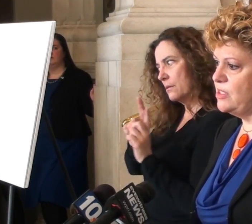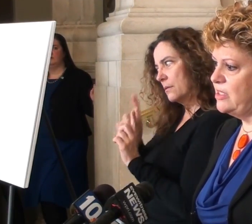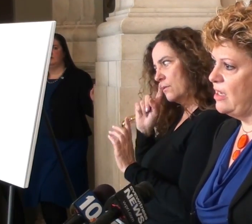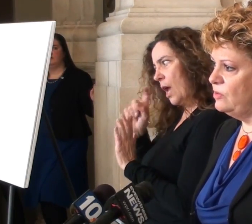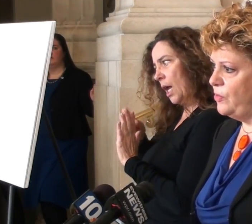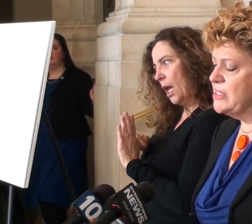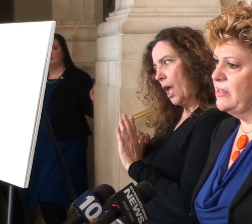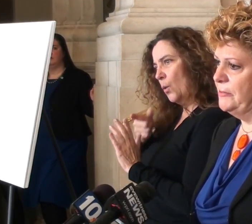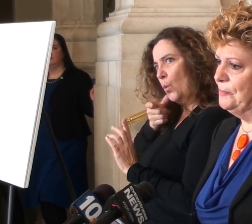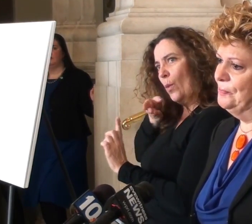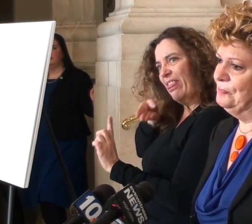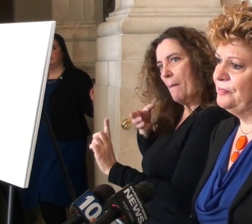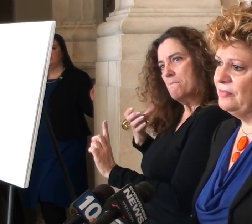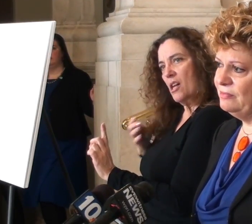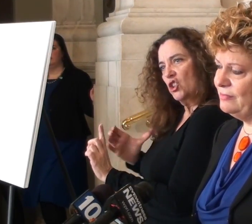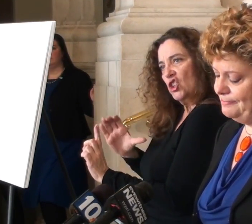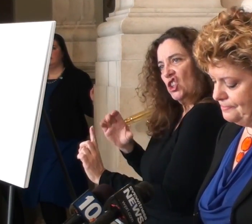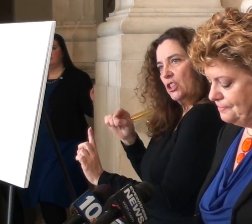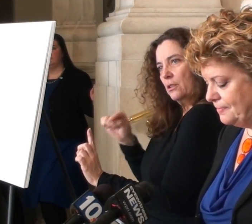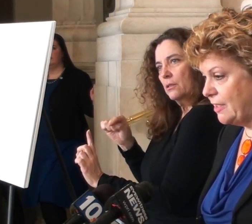monsters like Donald Greenslake.